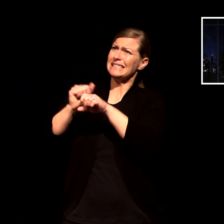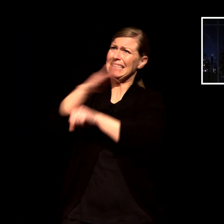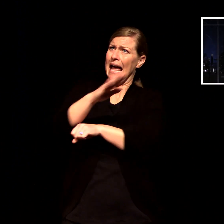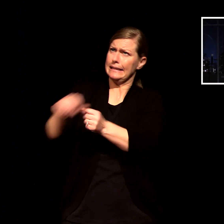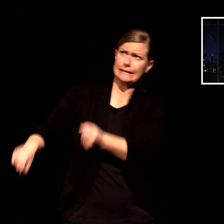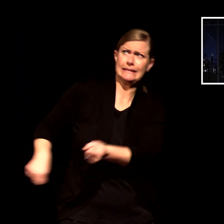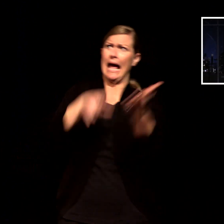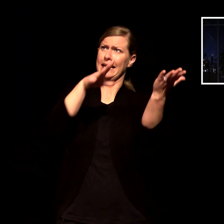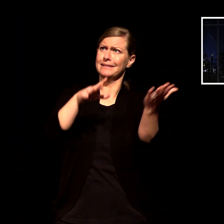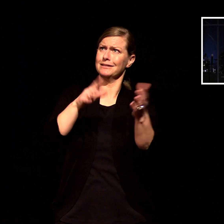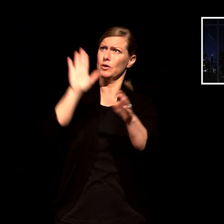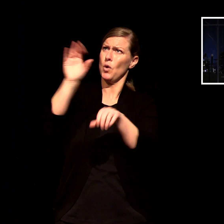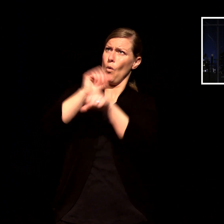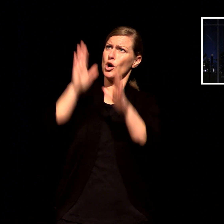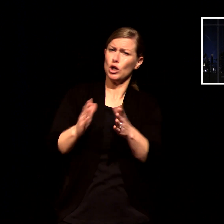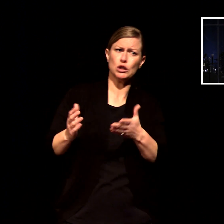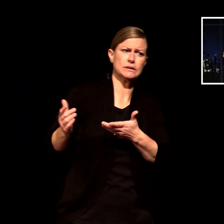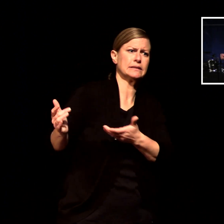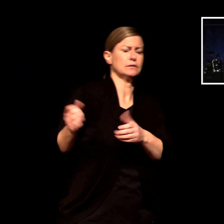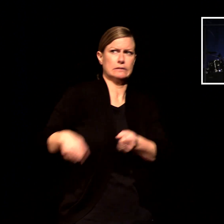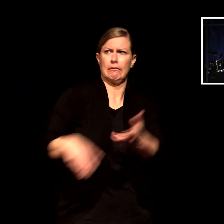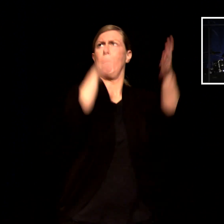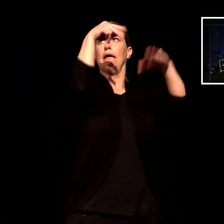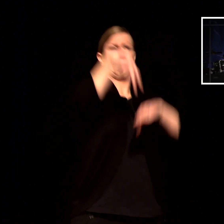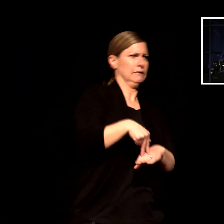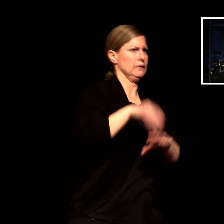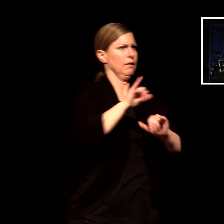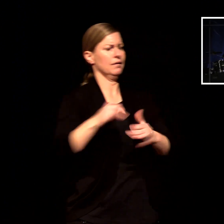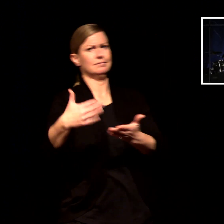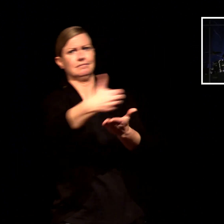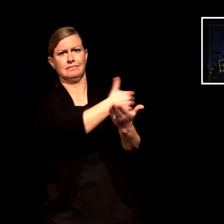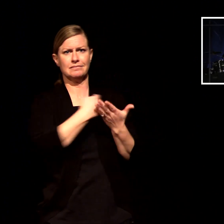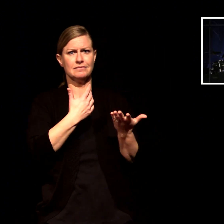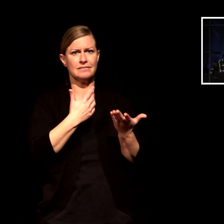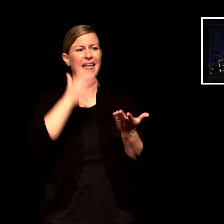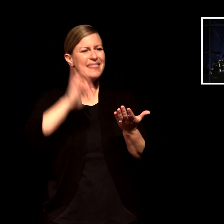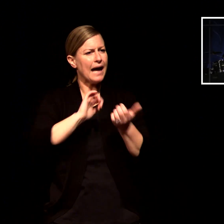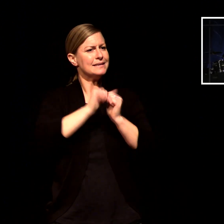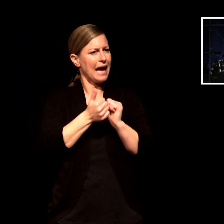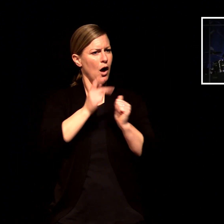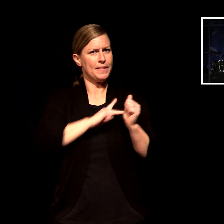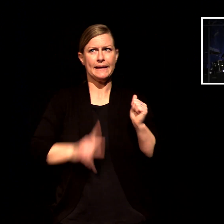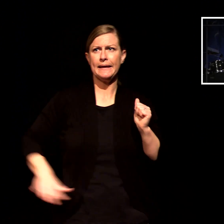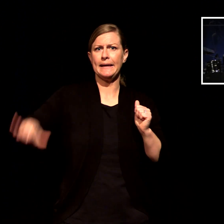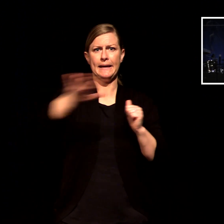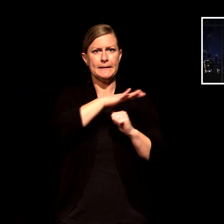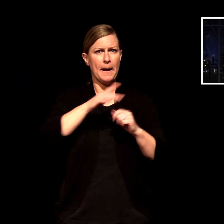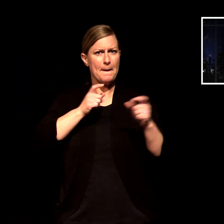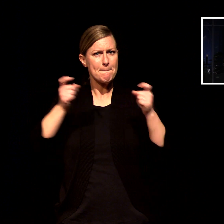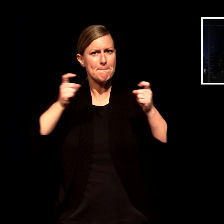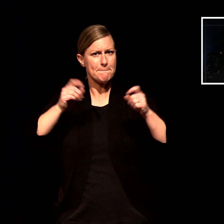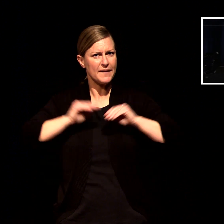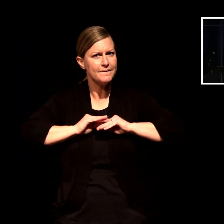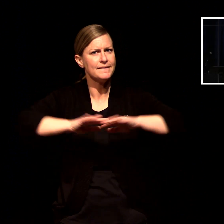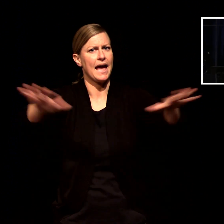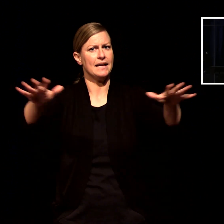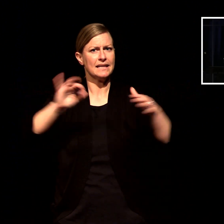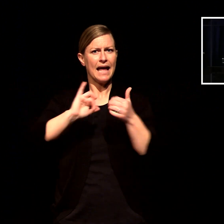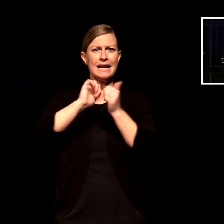this is how the gospel moves forward this is how the kingdom advances and all of us are a part of it it's not just the people